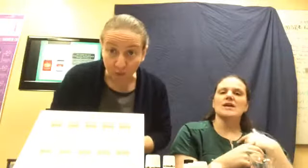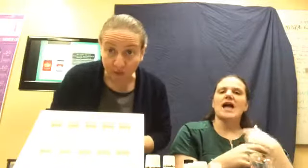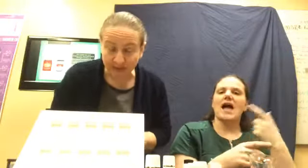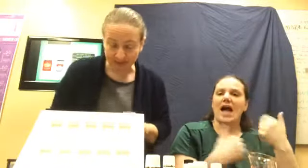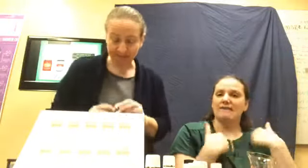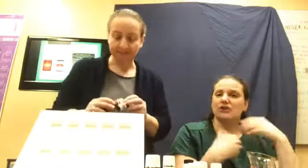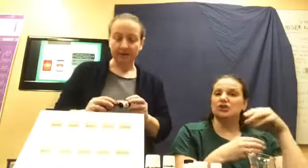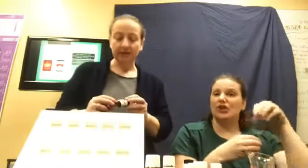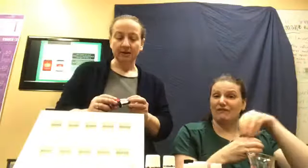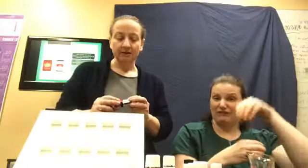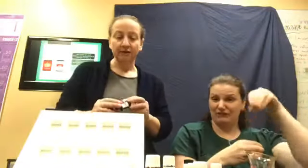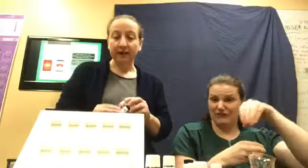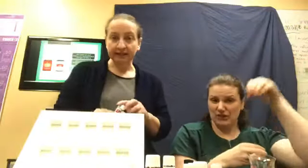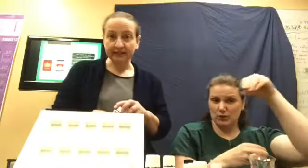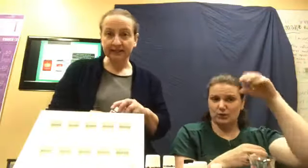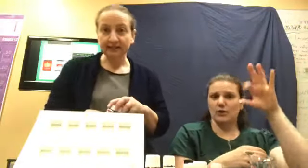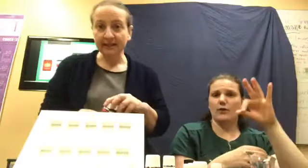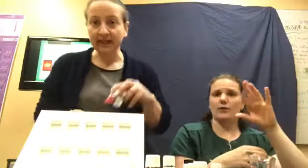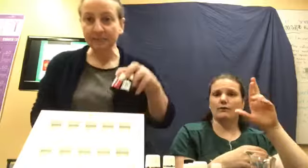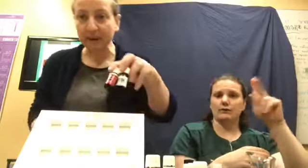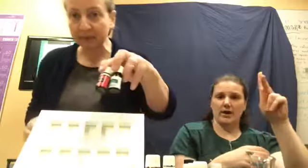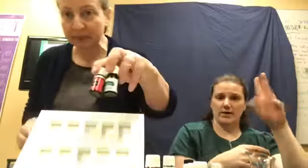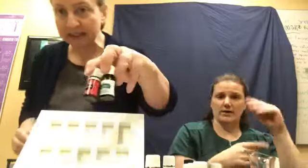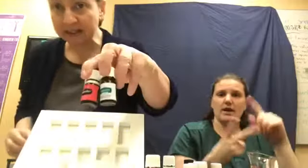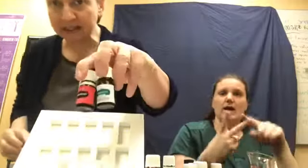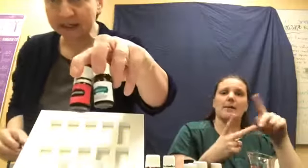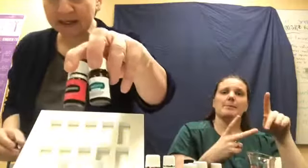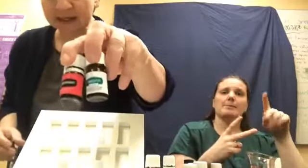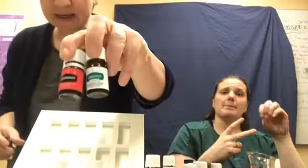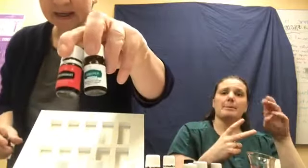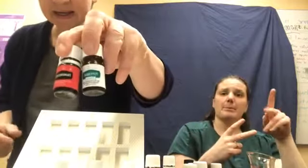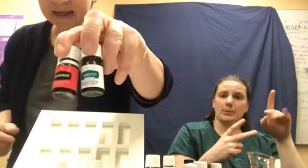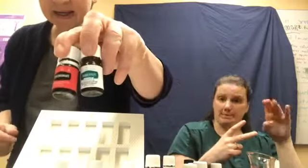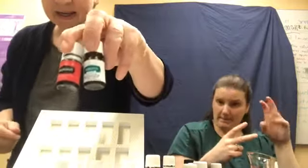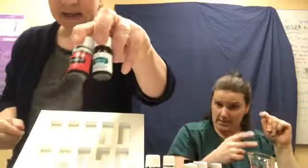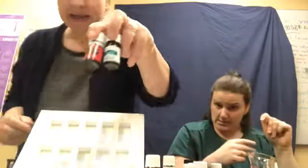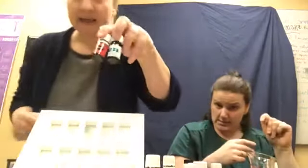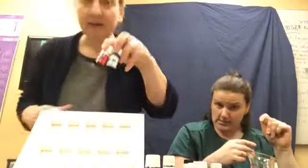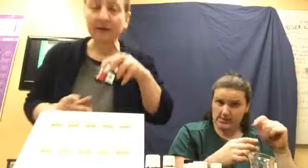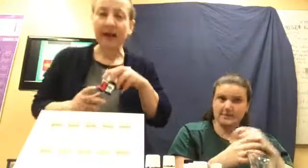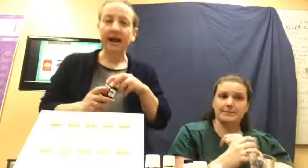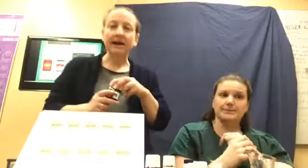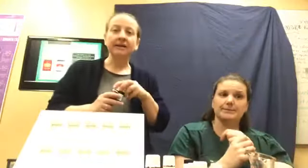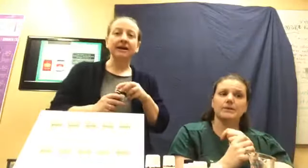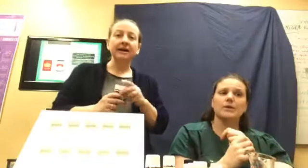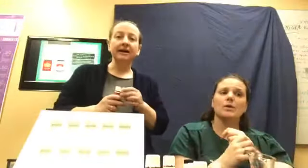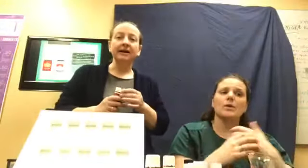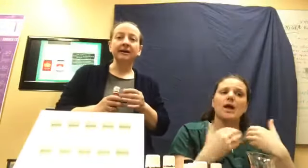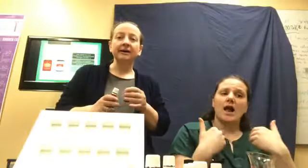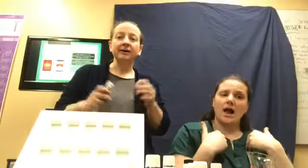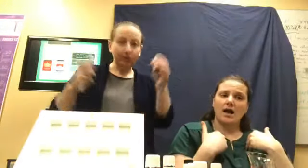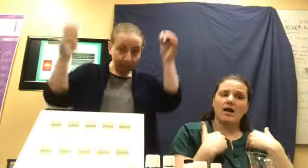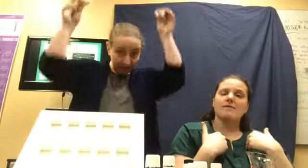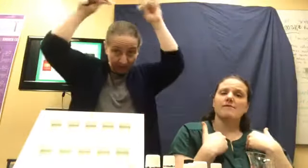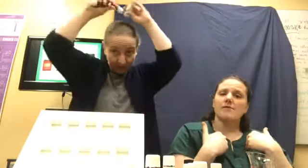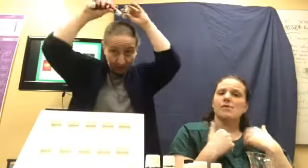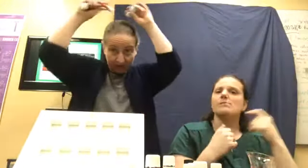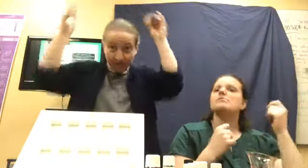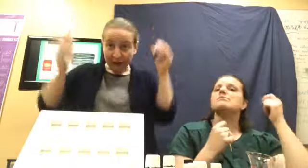frankincense and peppermint and we had, uh, her put them on the crown of her